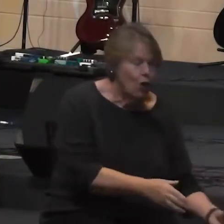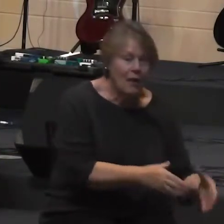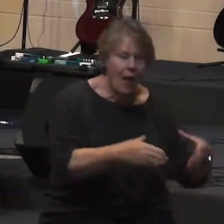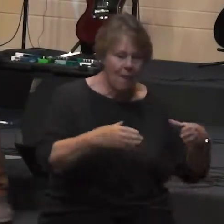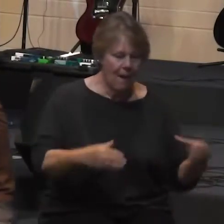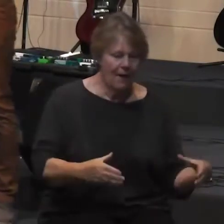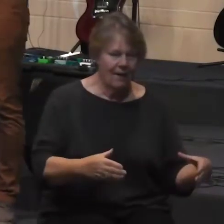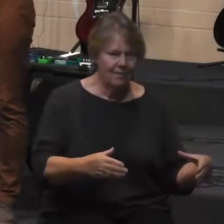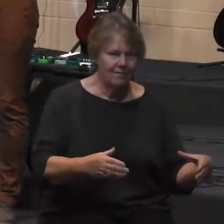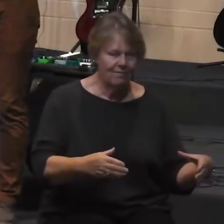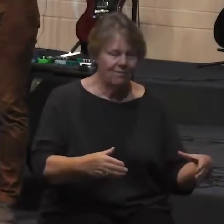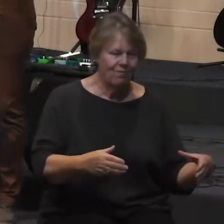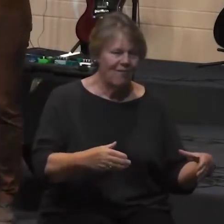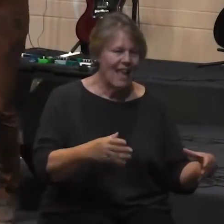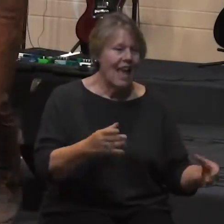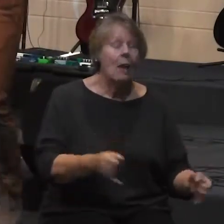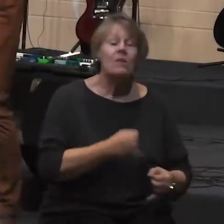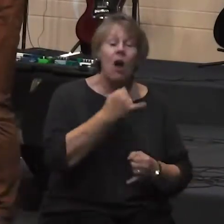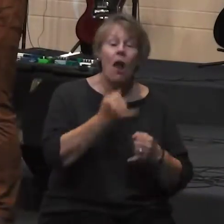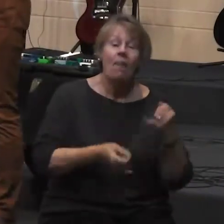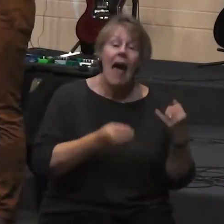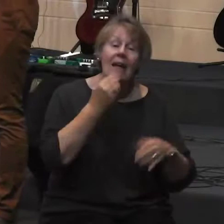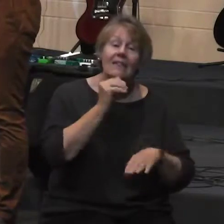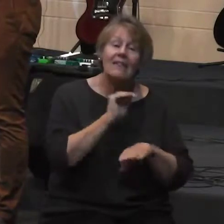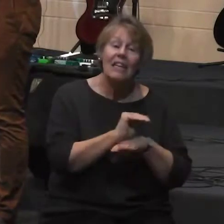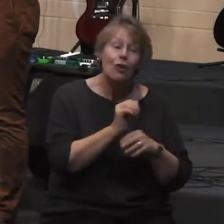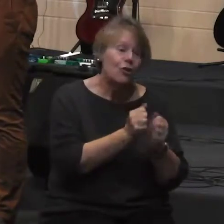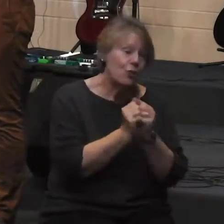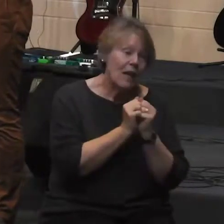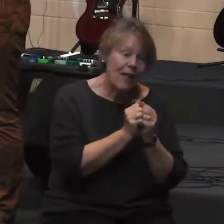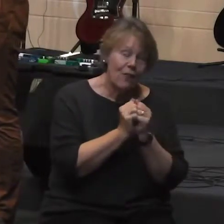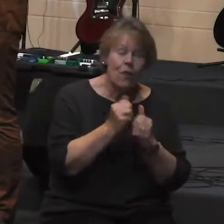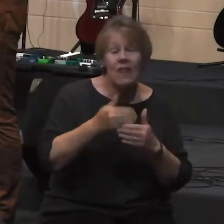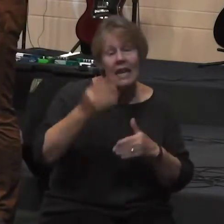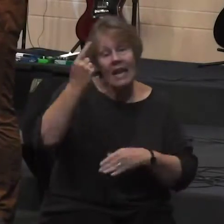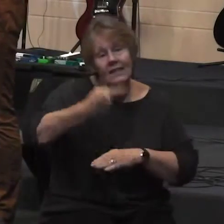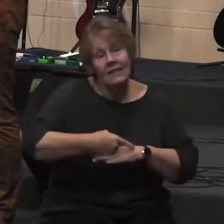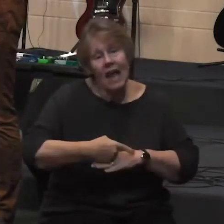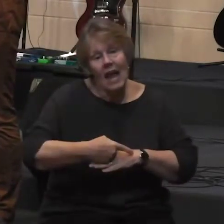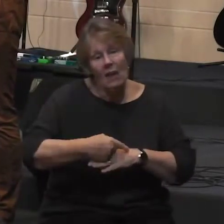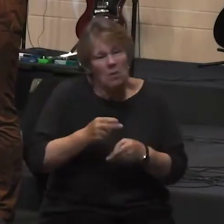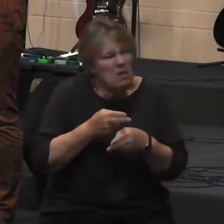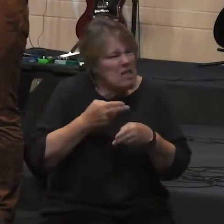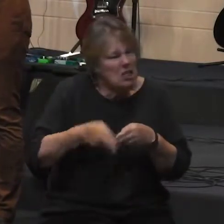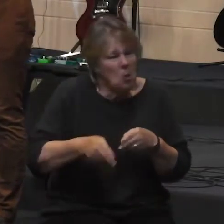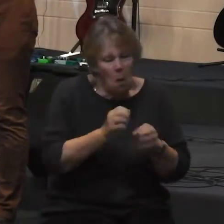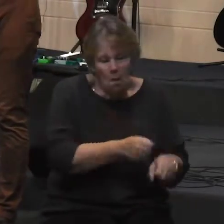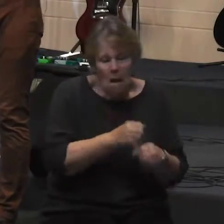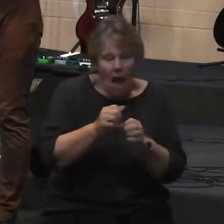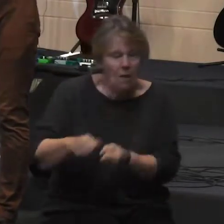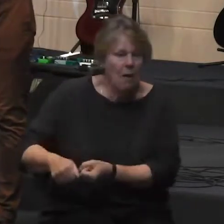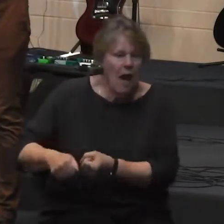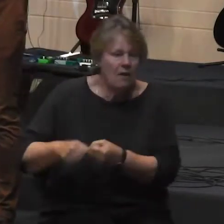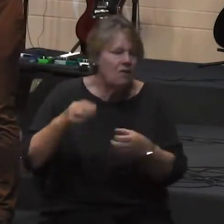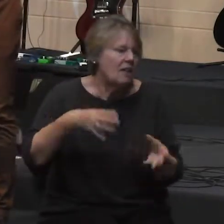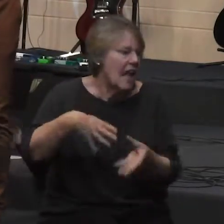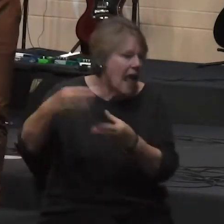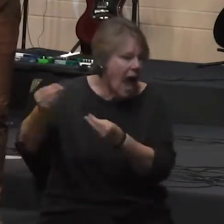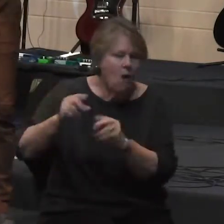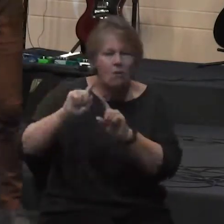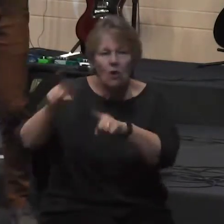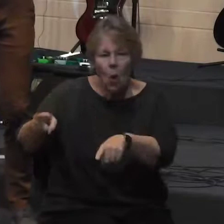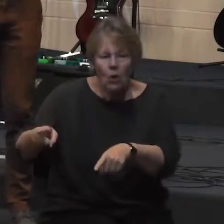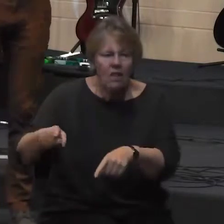it was our last dinner together the next day we would paddle just a short distance pull out go to the vans